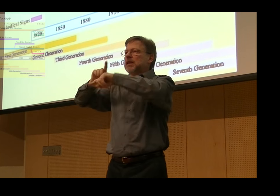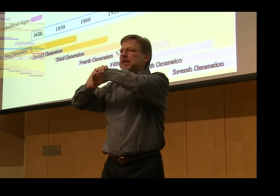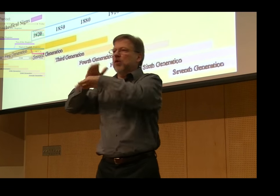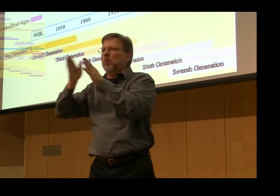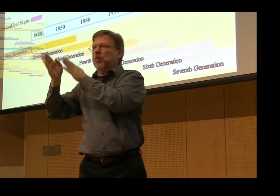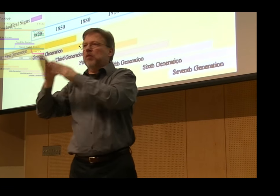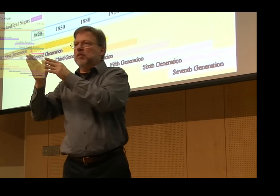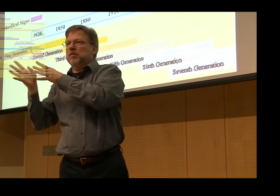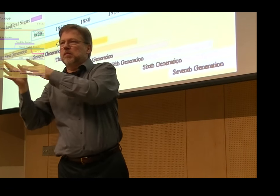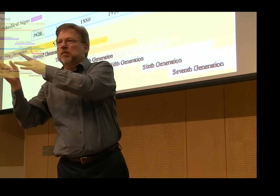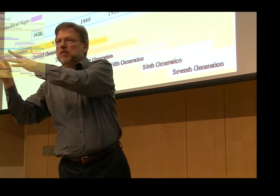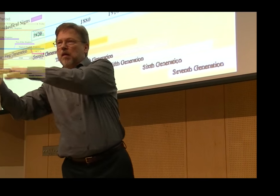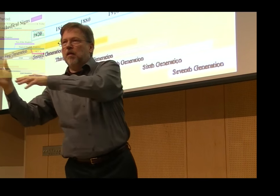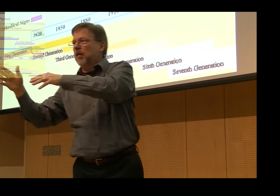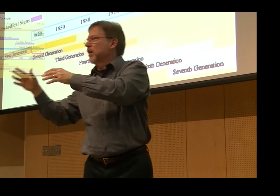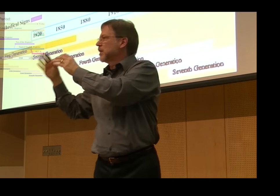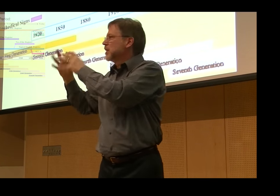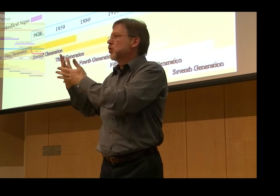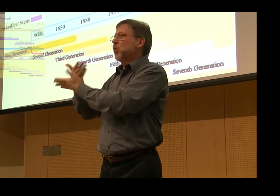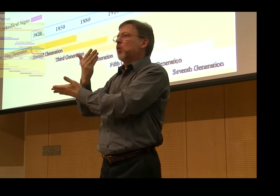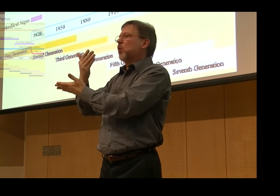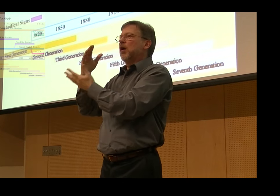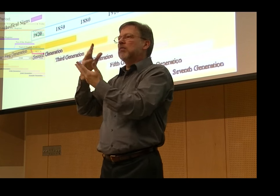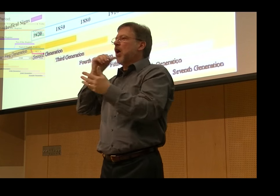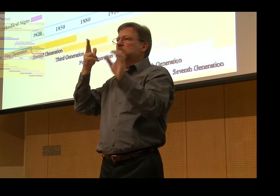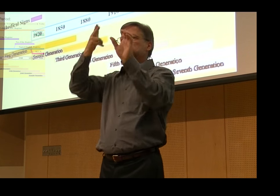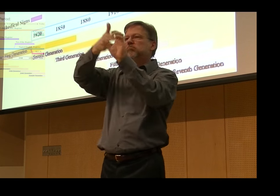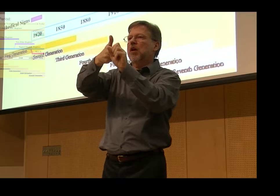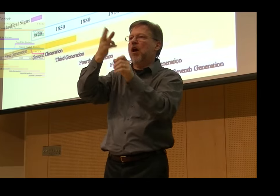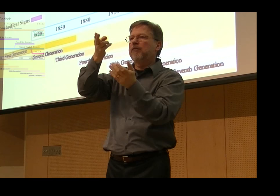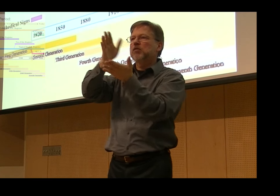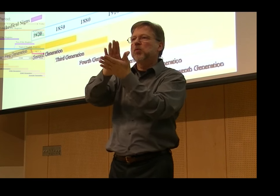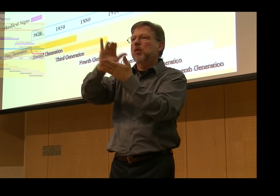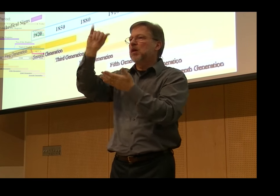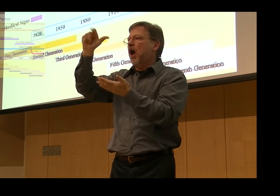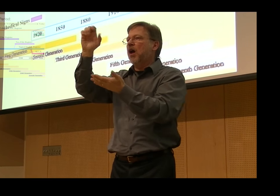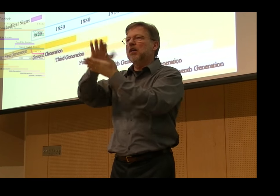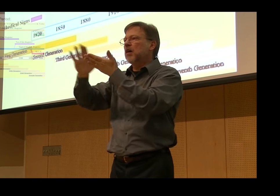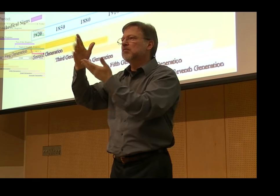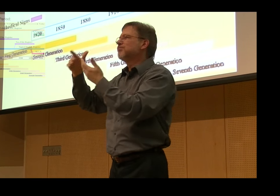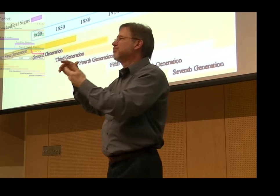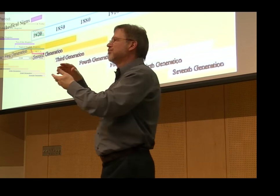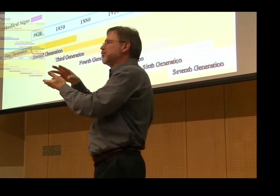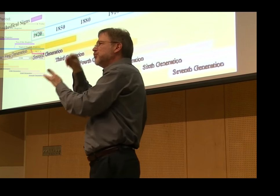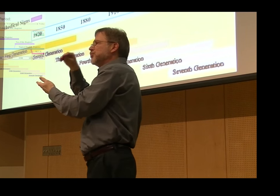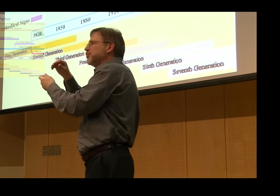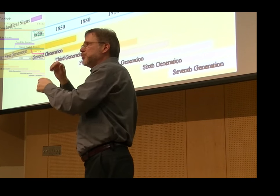However, over time, the NAD, its agenda changed. And oralism had an